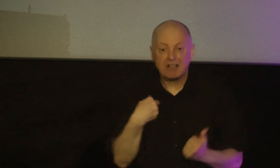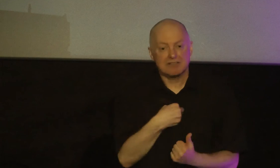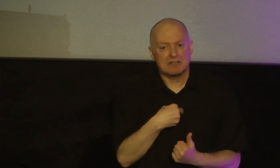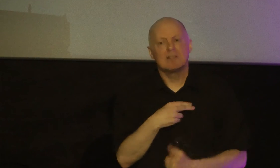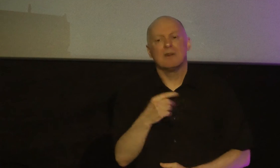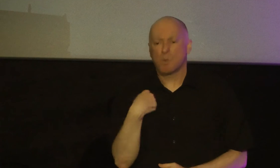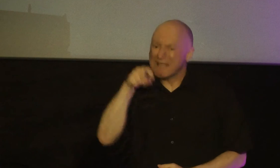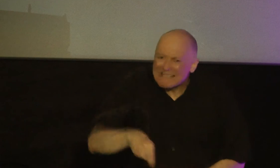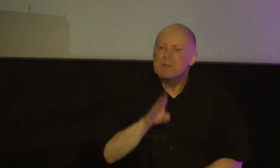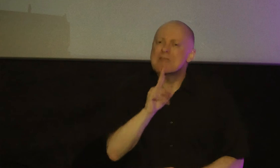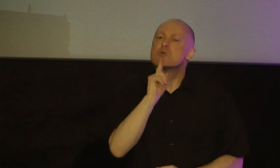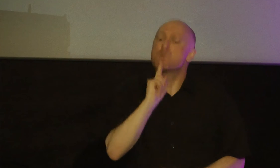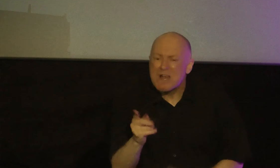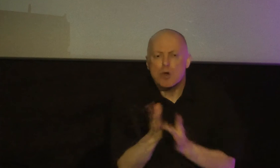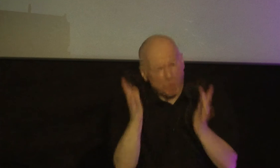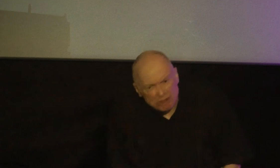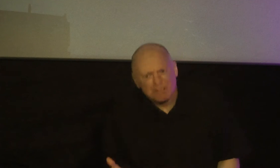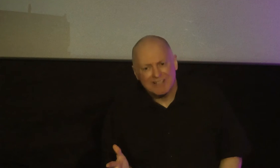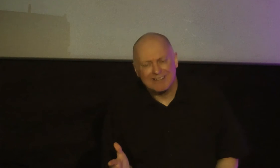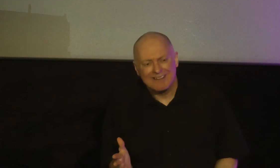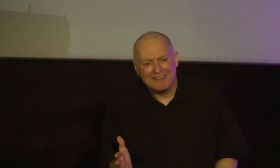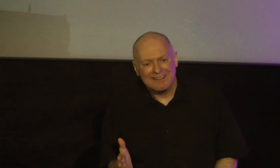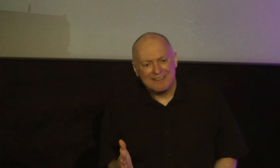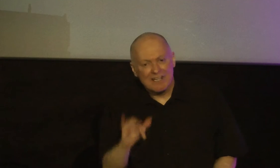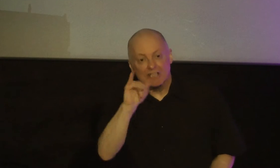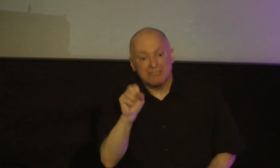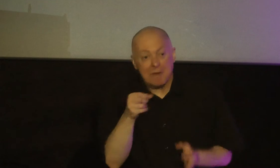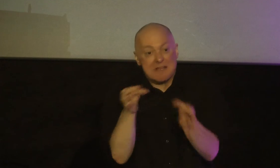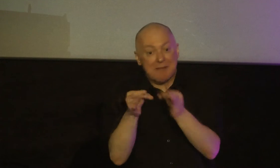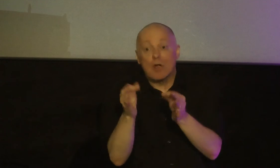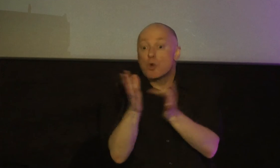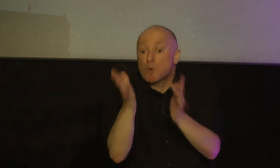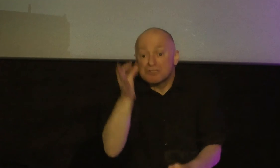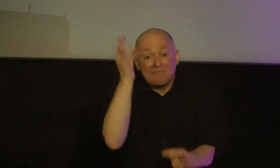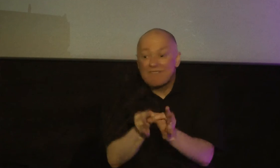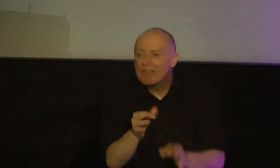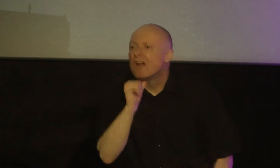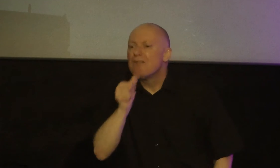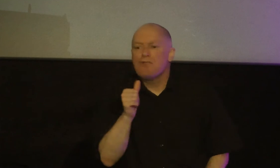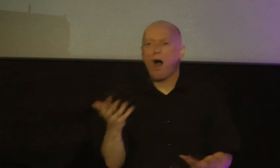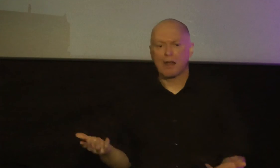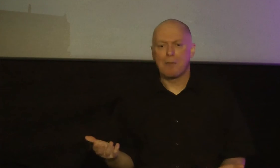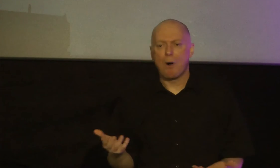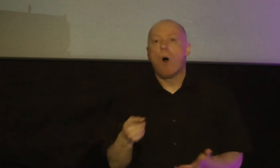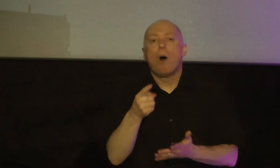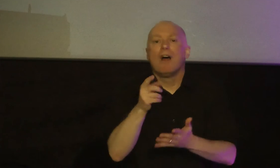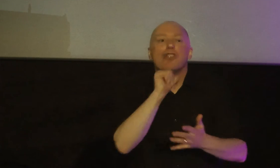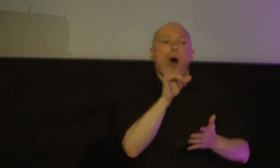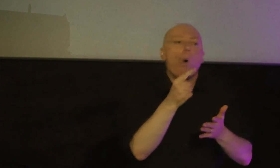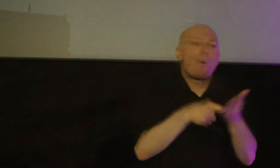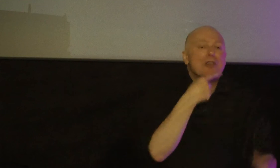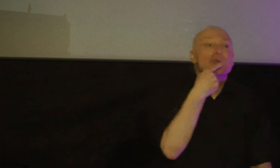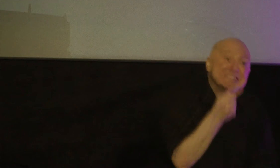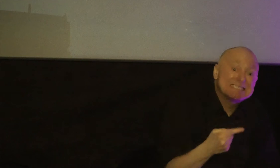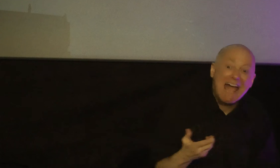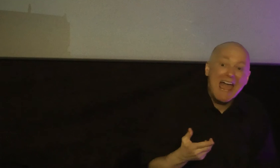he wants us to understand that christianity is not just about what you say and what you say you believe